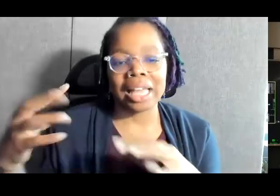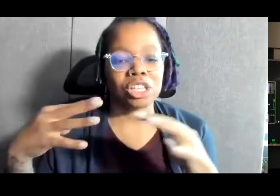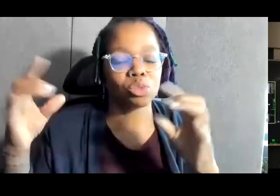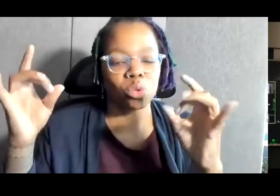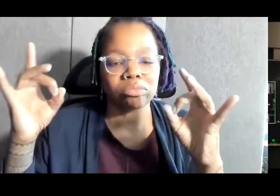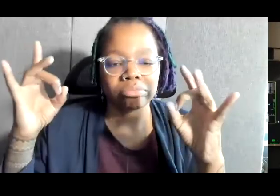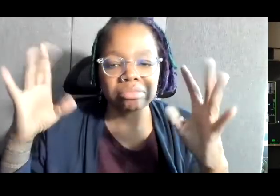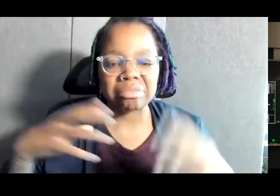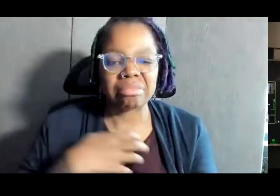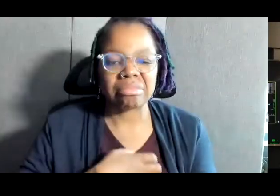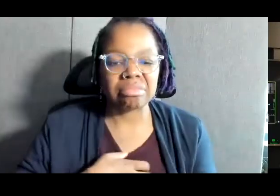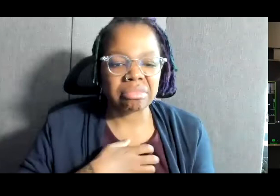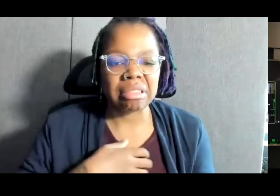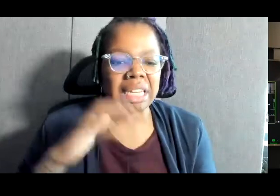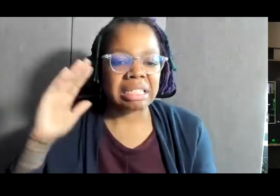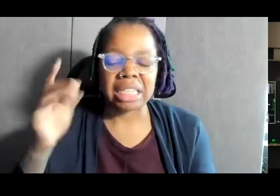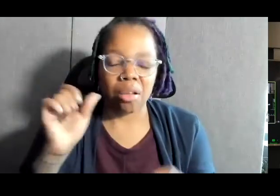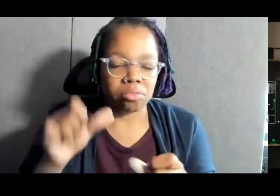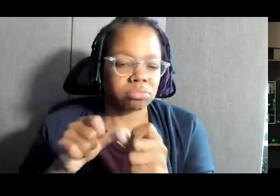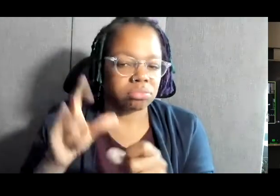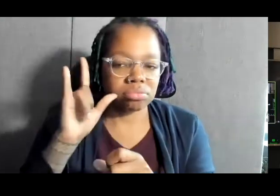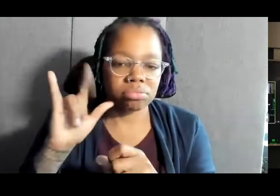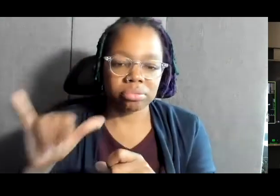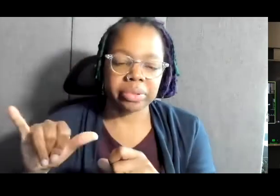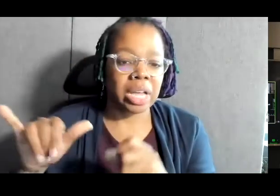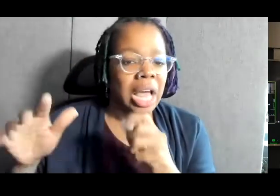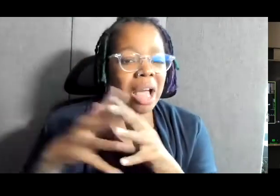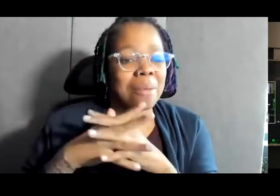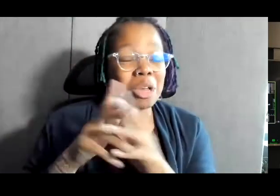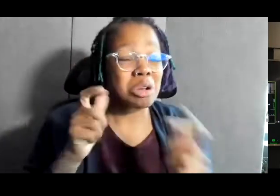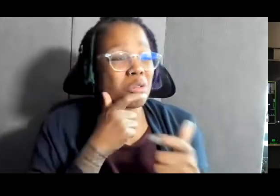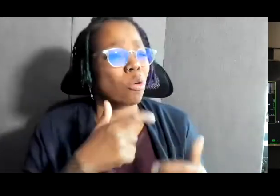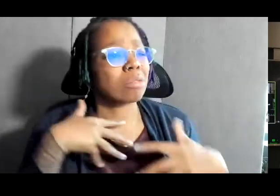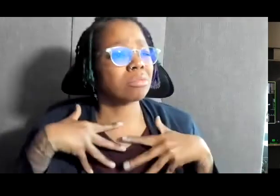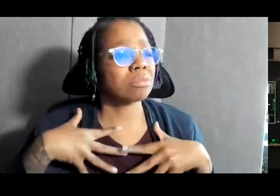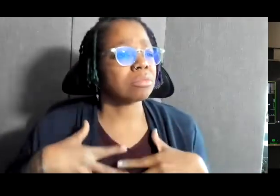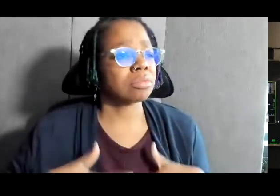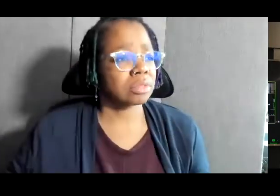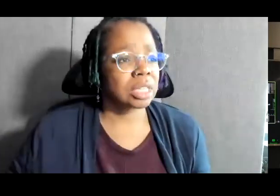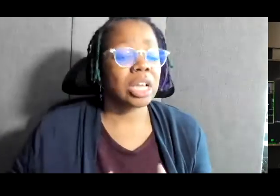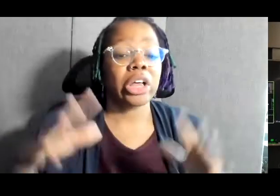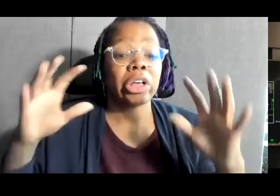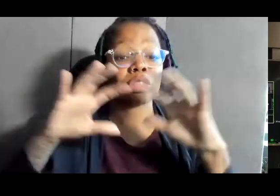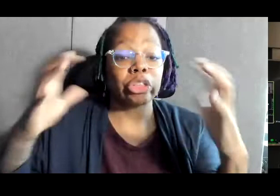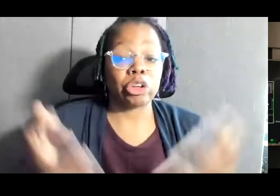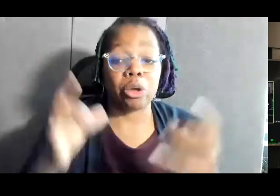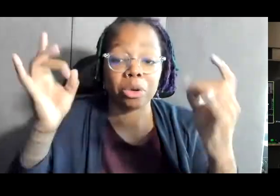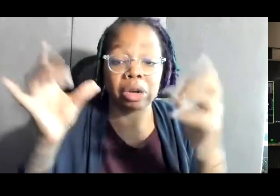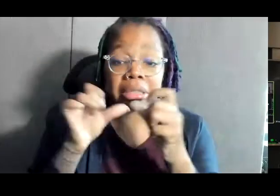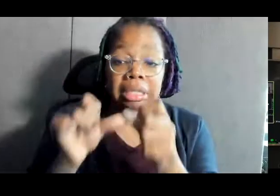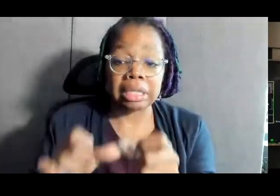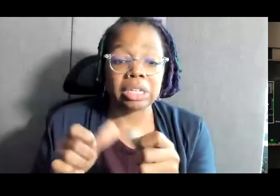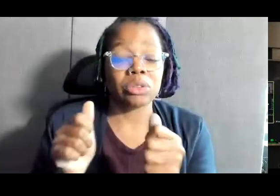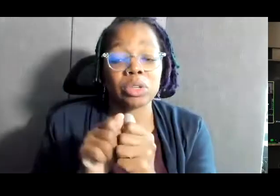vicious, and seemingly had no end. It was demoralizing for the American public. A global crisis continued with the Soviet